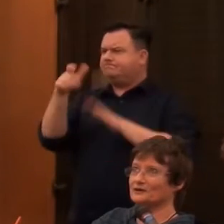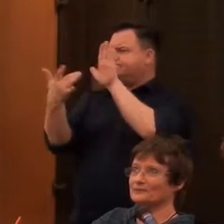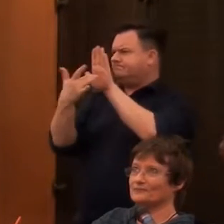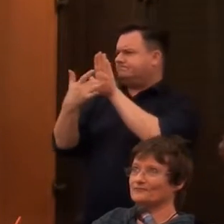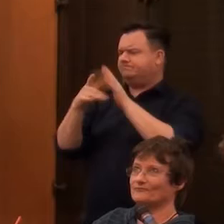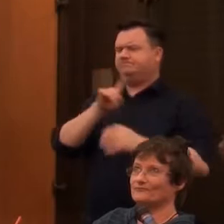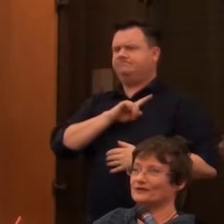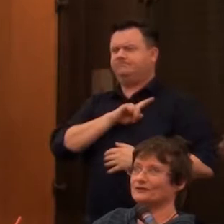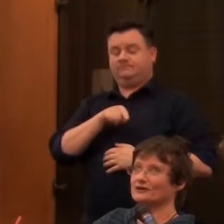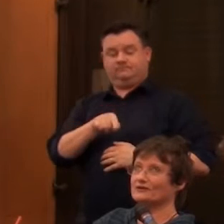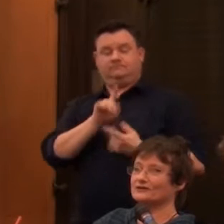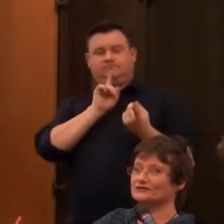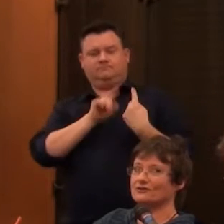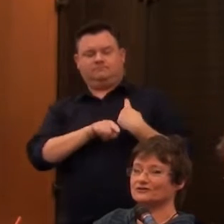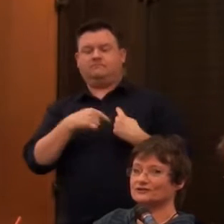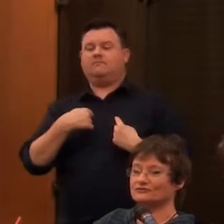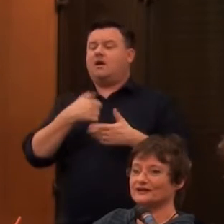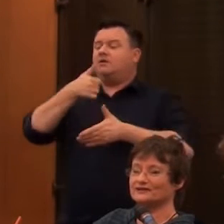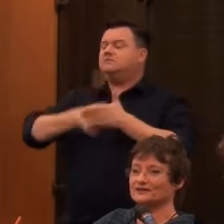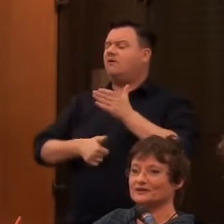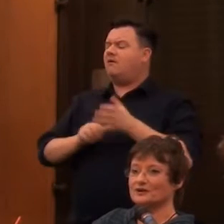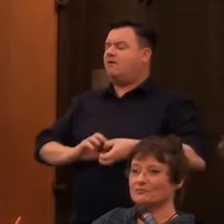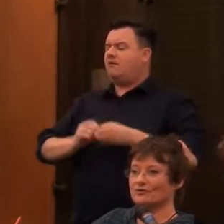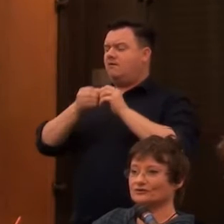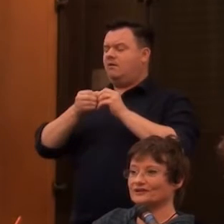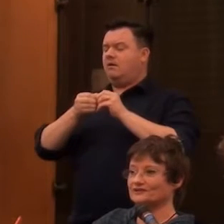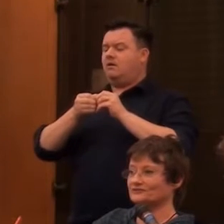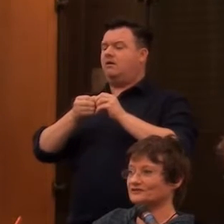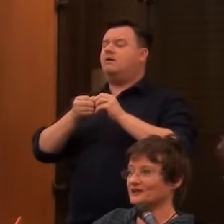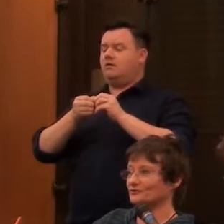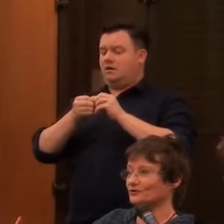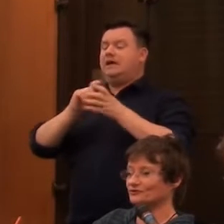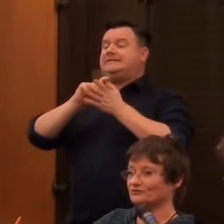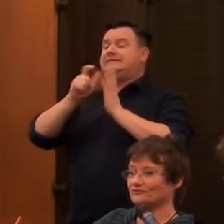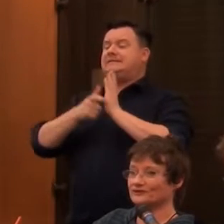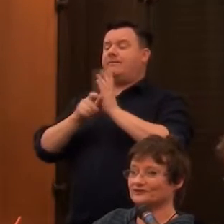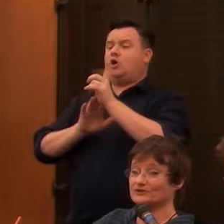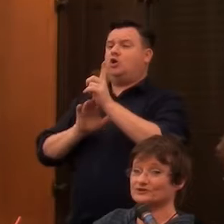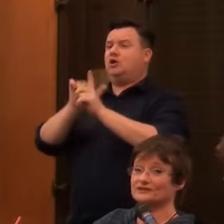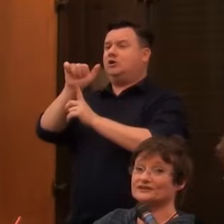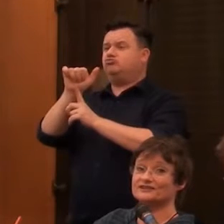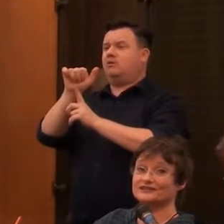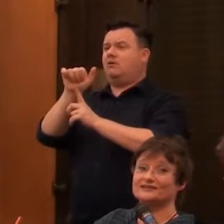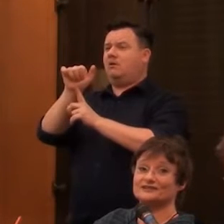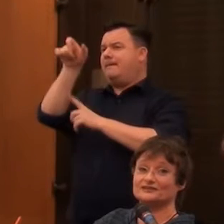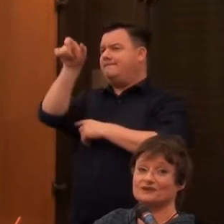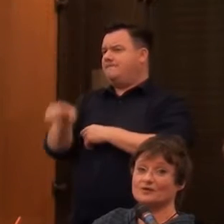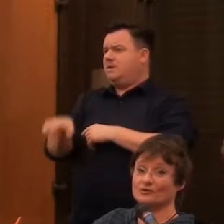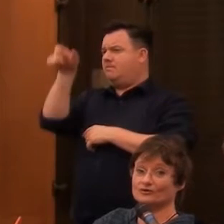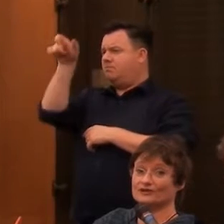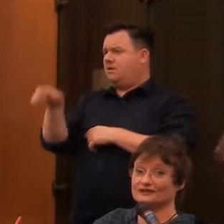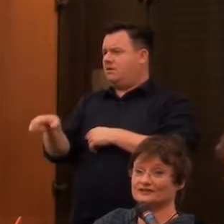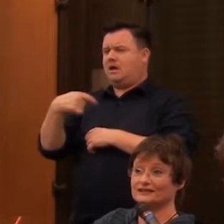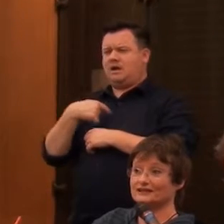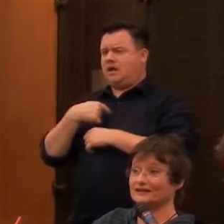I started creating portraits of disabled cultural figures because I didn't see these